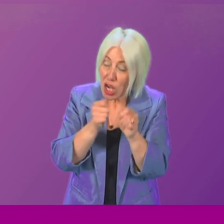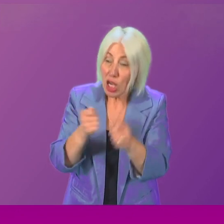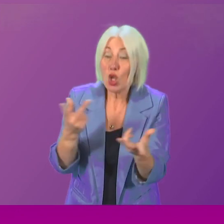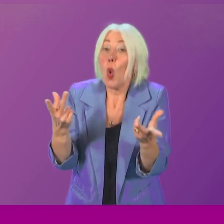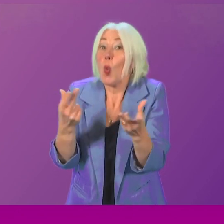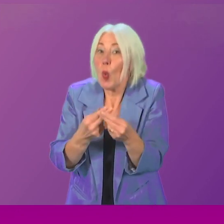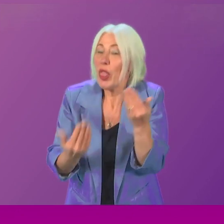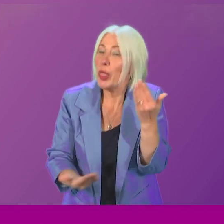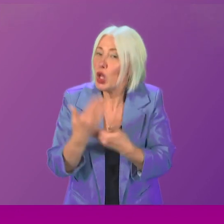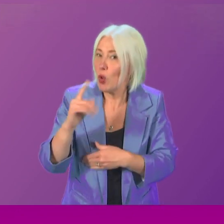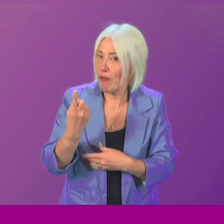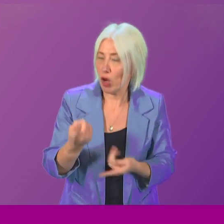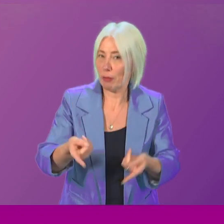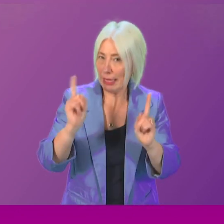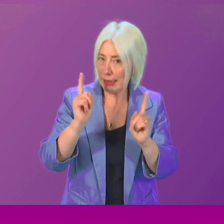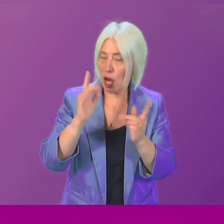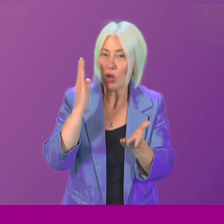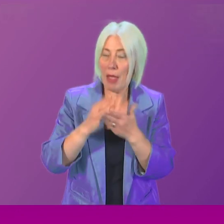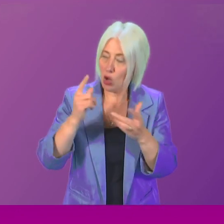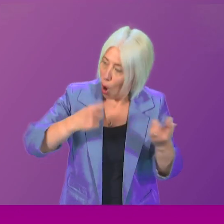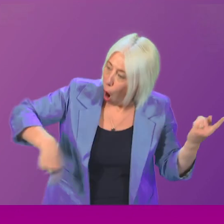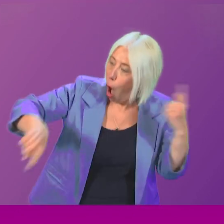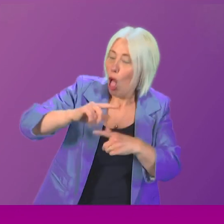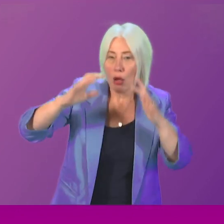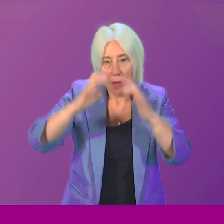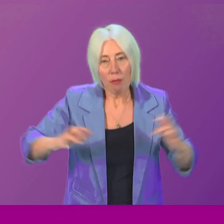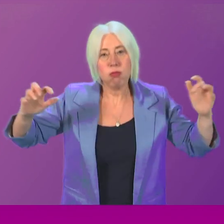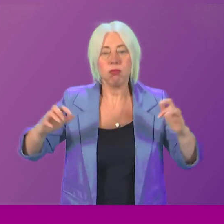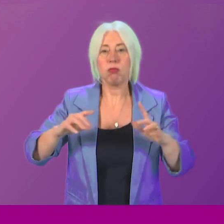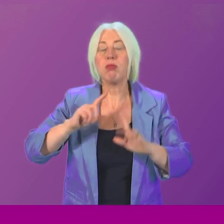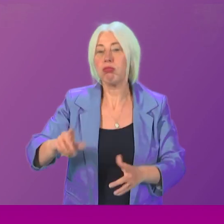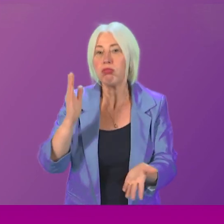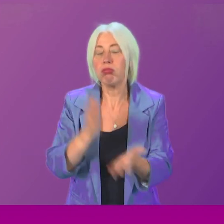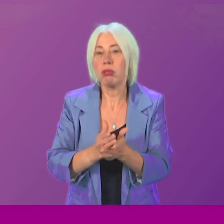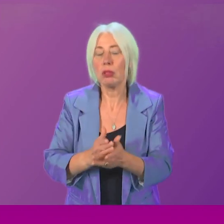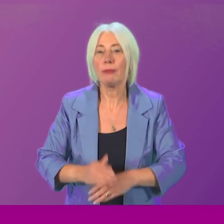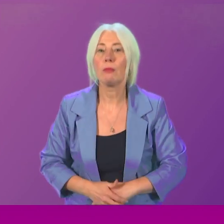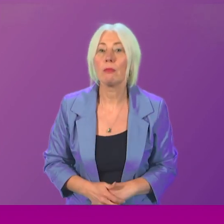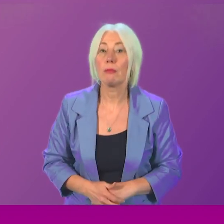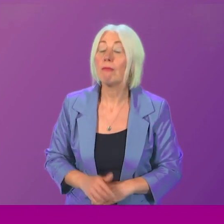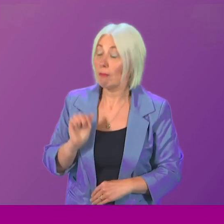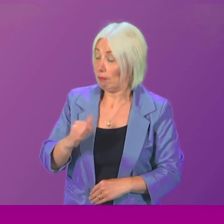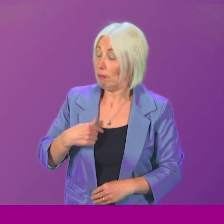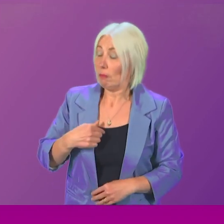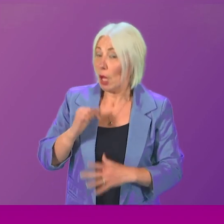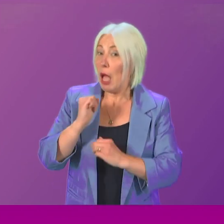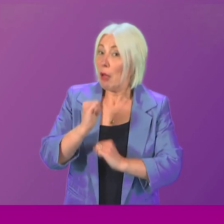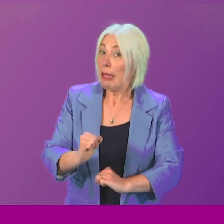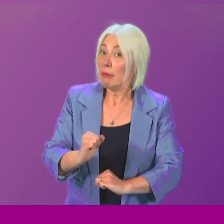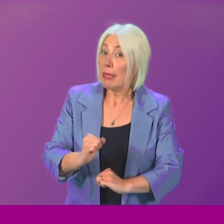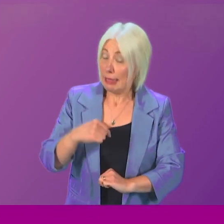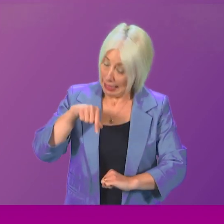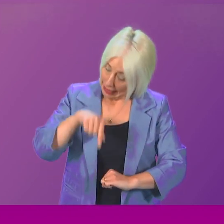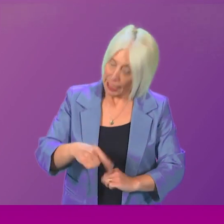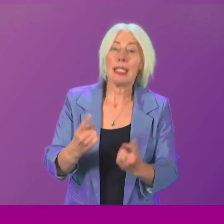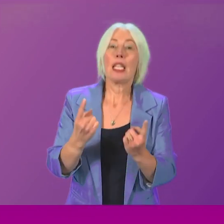all these voices are finally heard through Parliament? First Minister. I certainly give a commitment that this is an